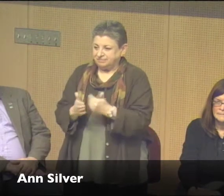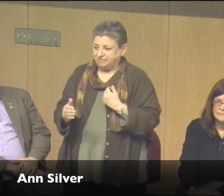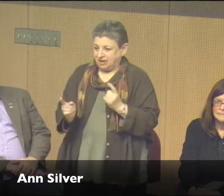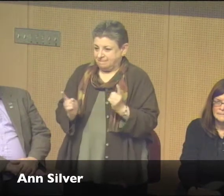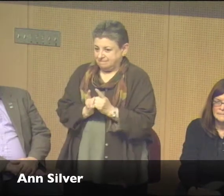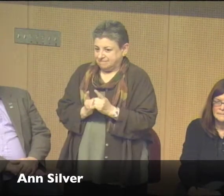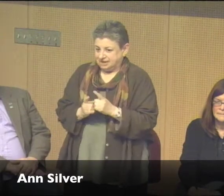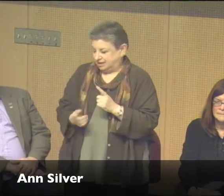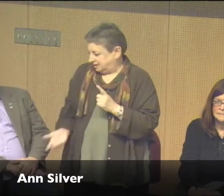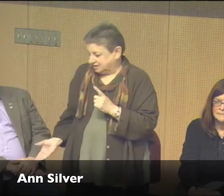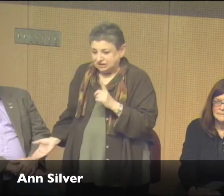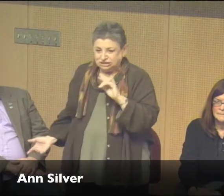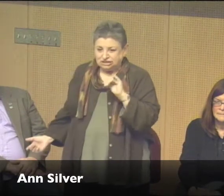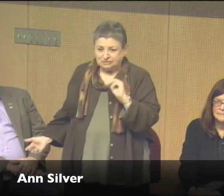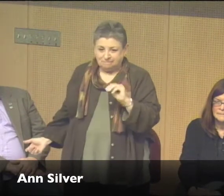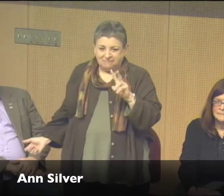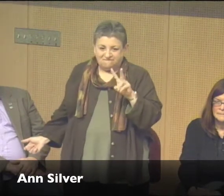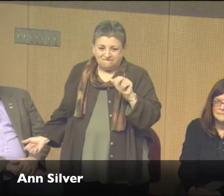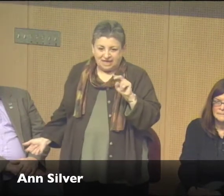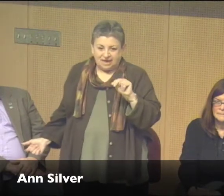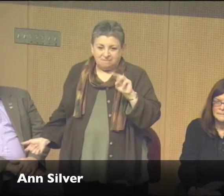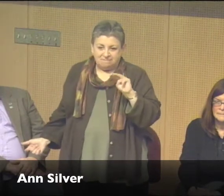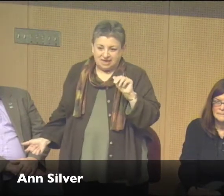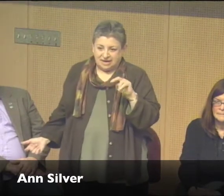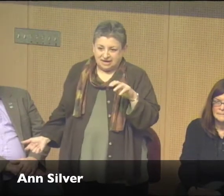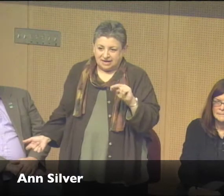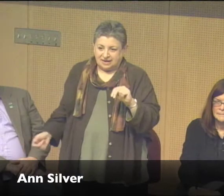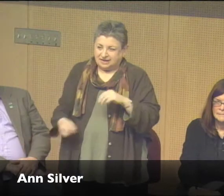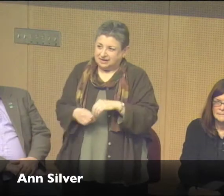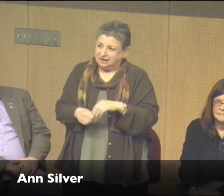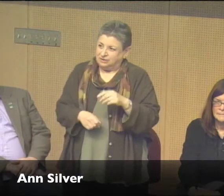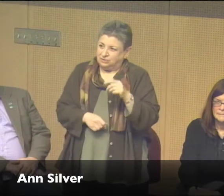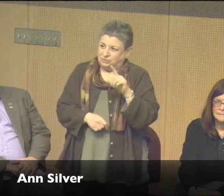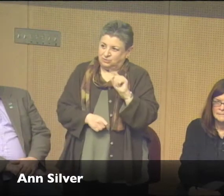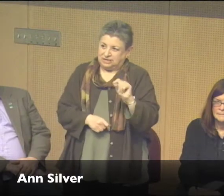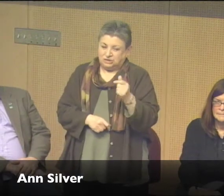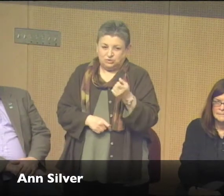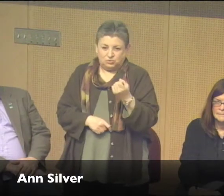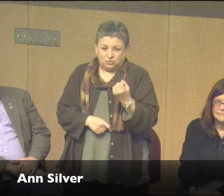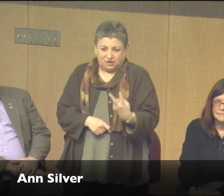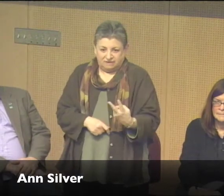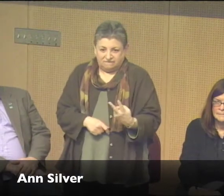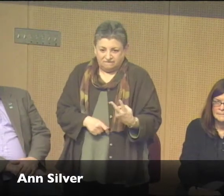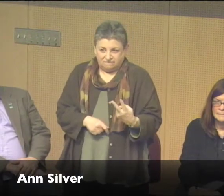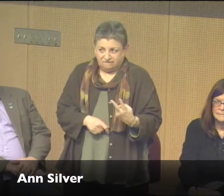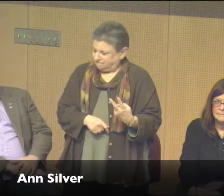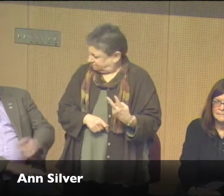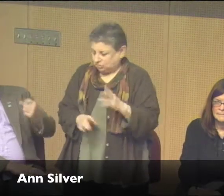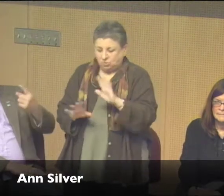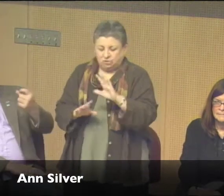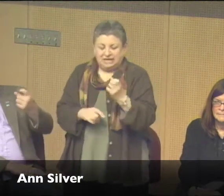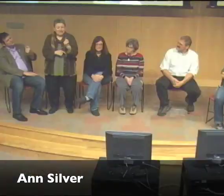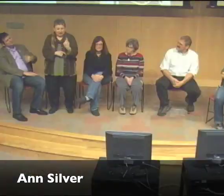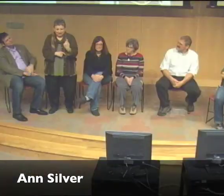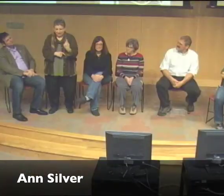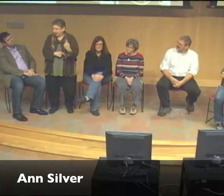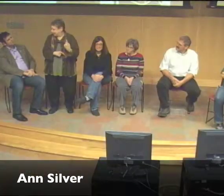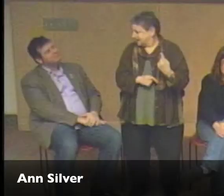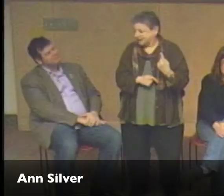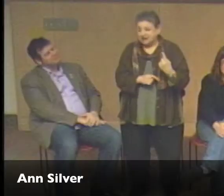metier is graphic design. This is Marc Van Manen. Excuse me, Jim Van Manen. And I